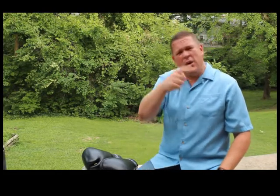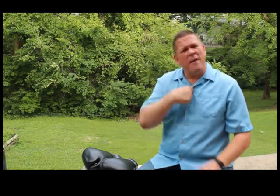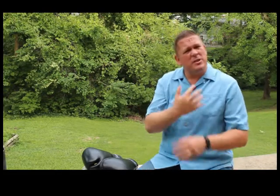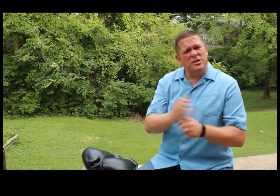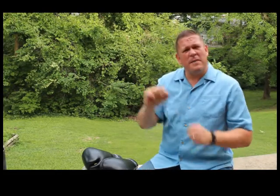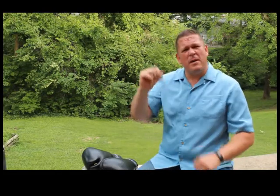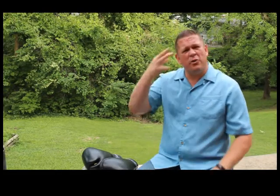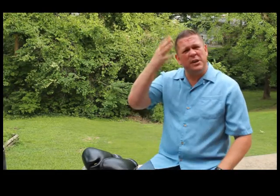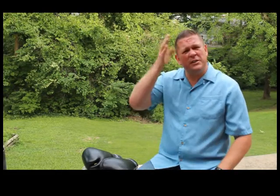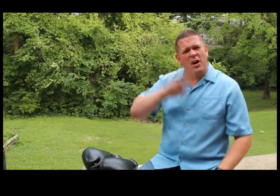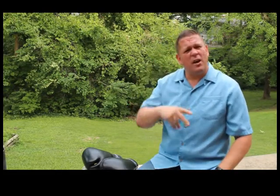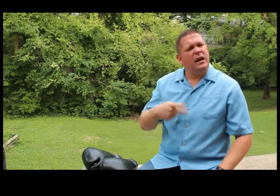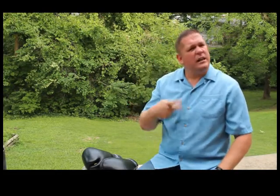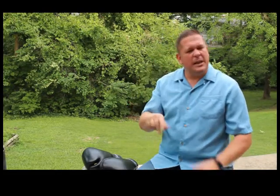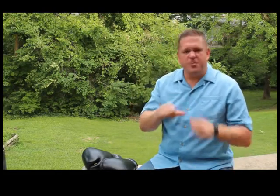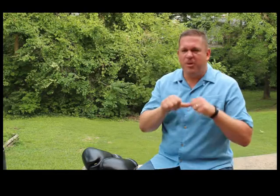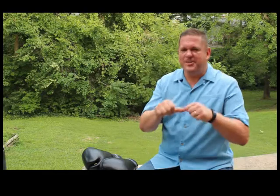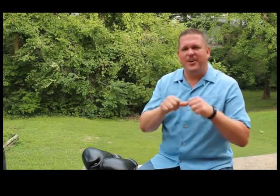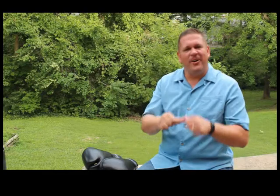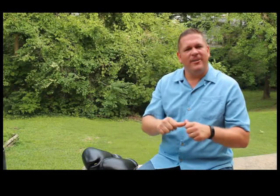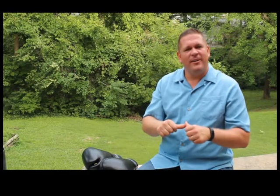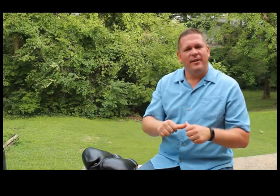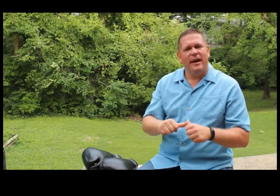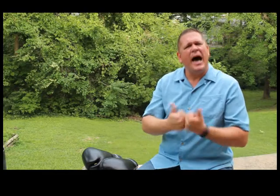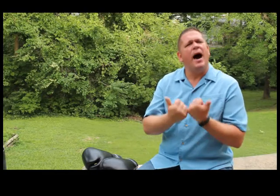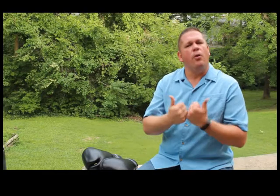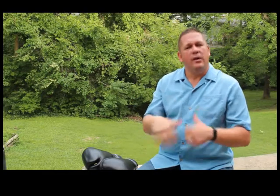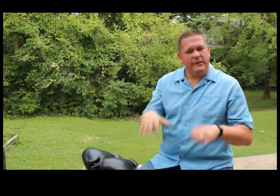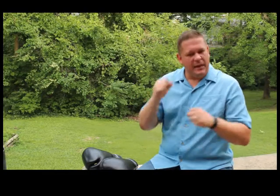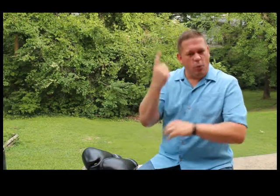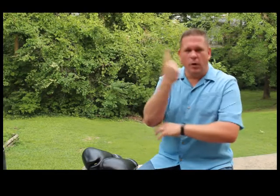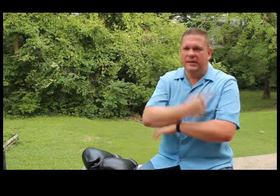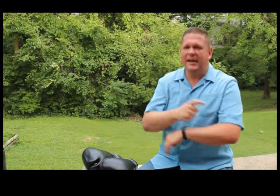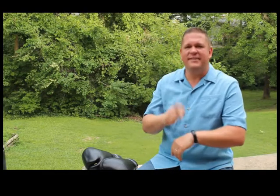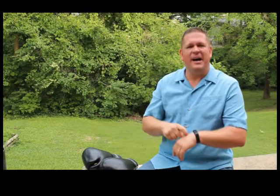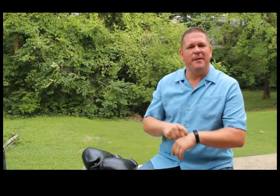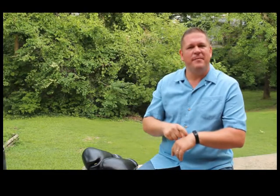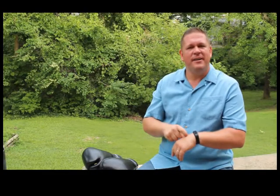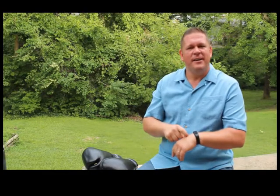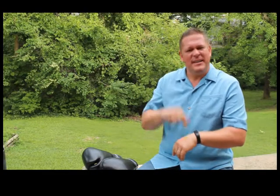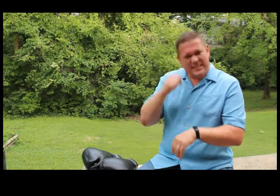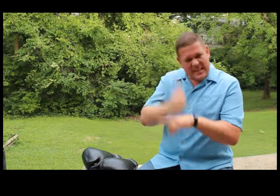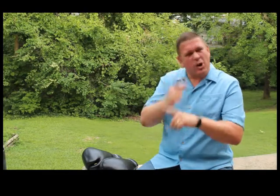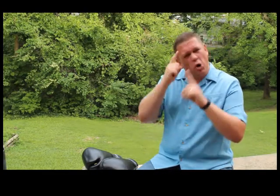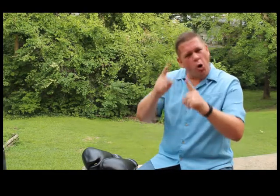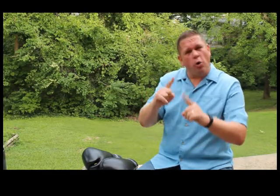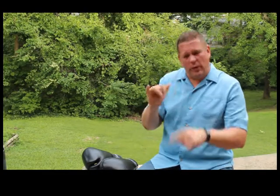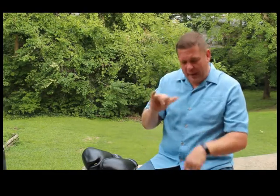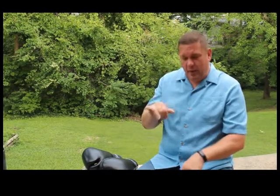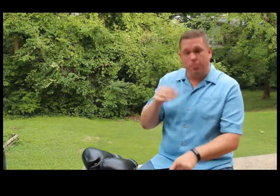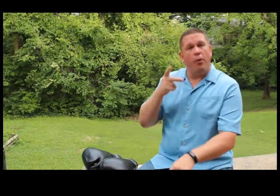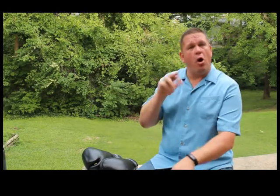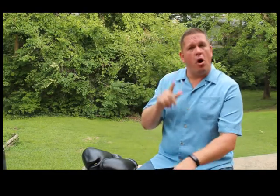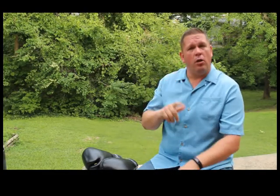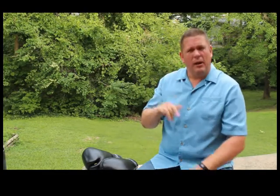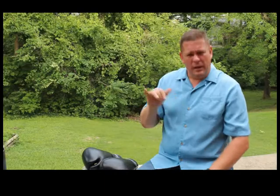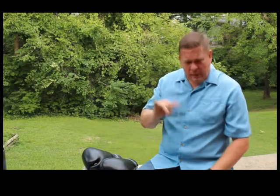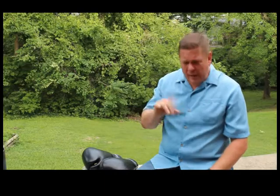and I have been saved by the grace of God, let's press on. How? Take it one day at time. Set a goal like Paul, like